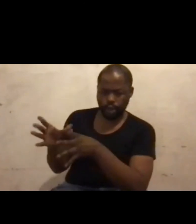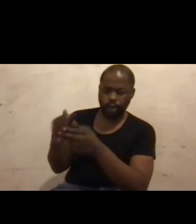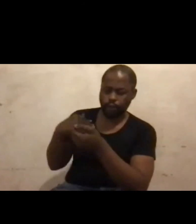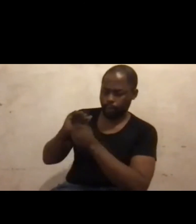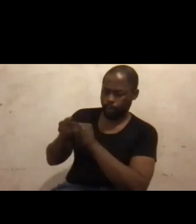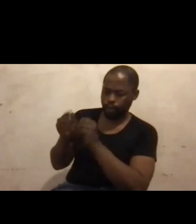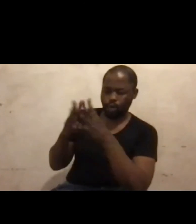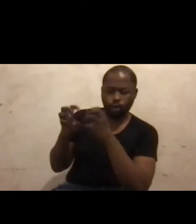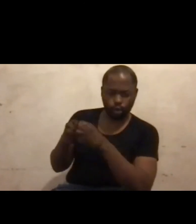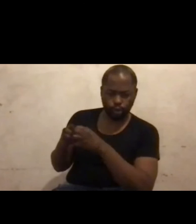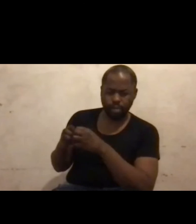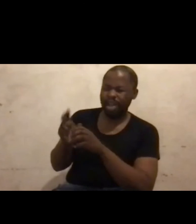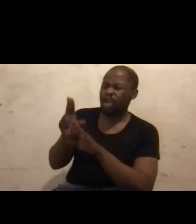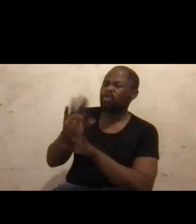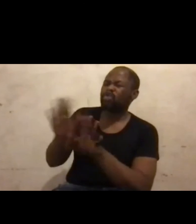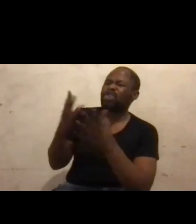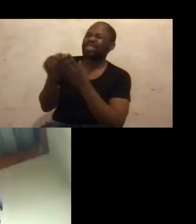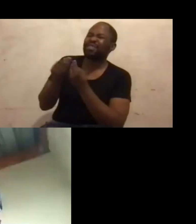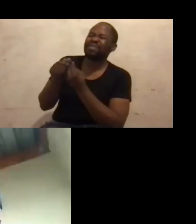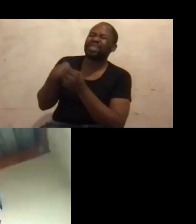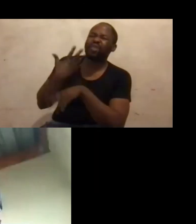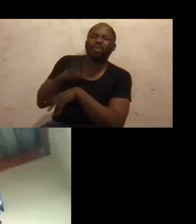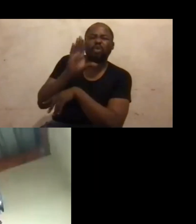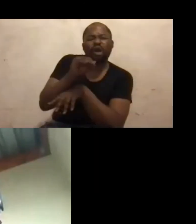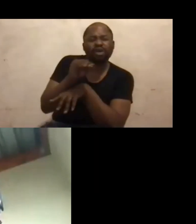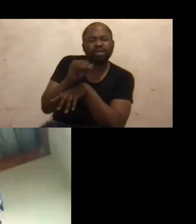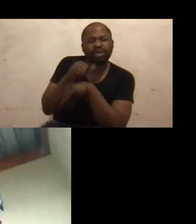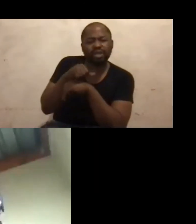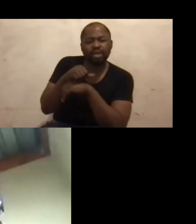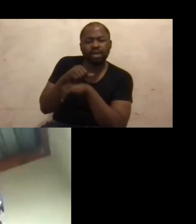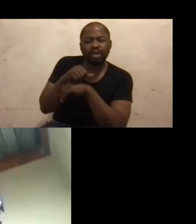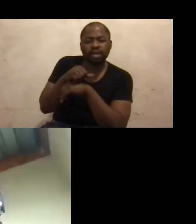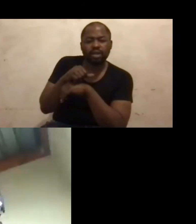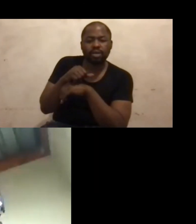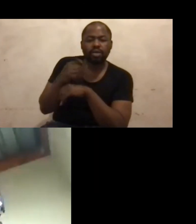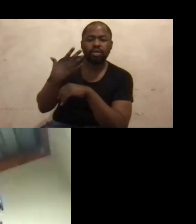something, a question I would like to ask. Something I'd like to do with you.